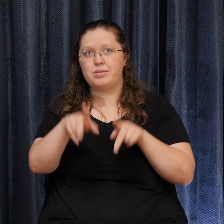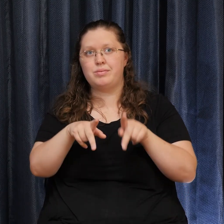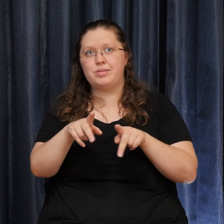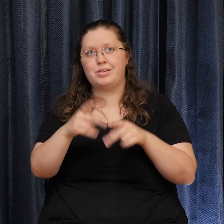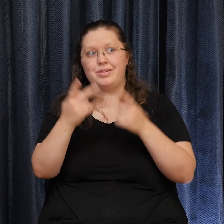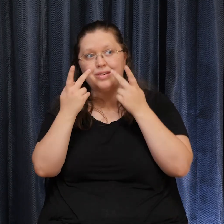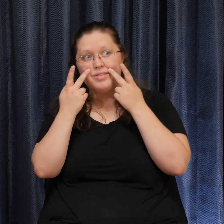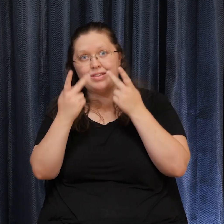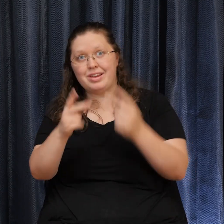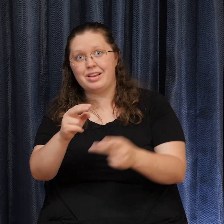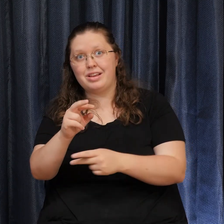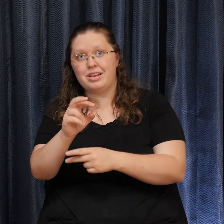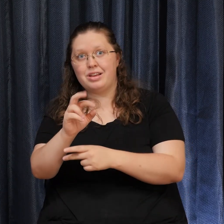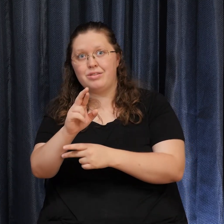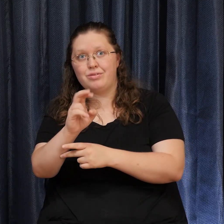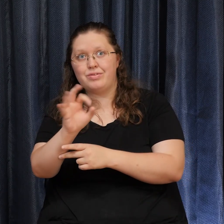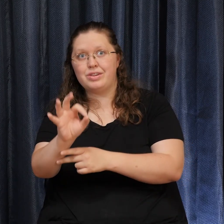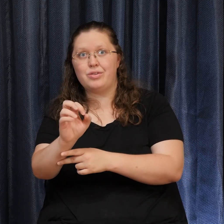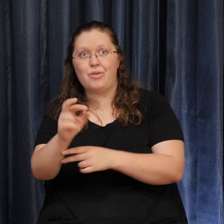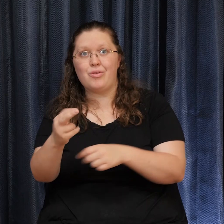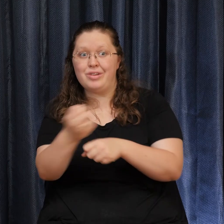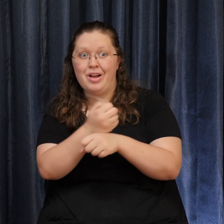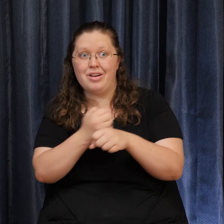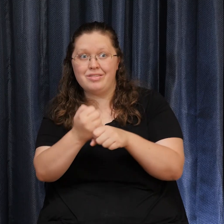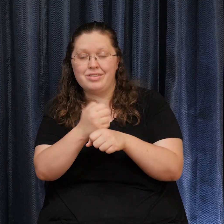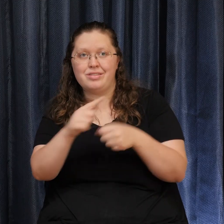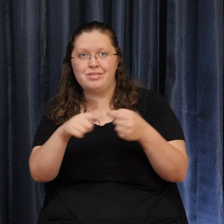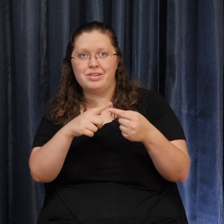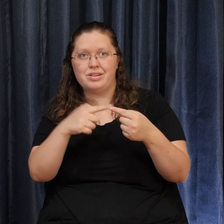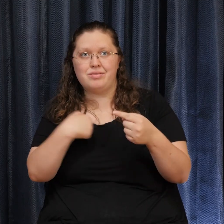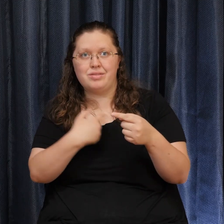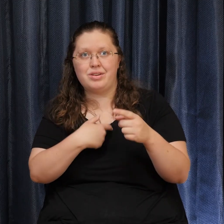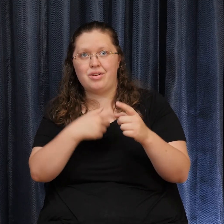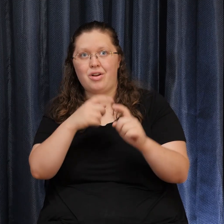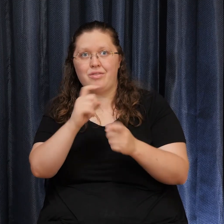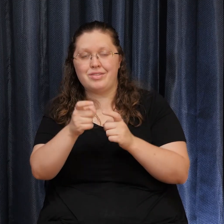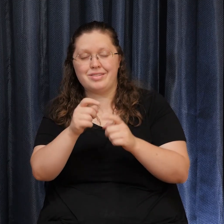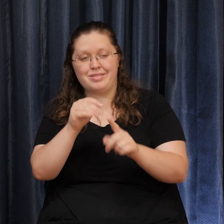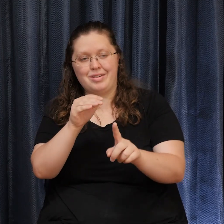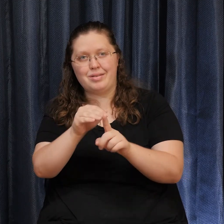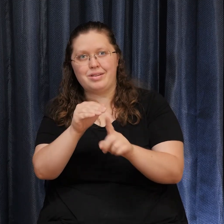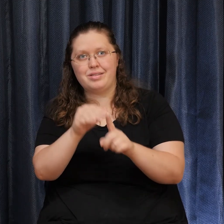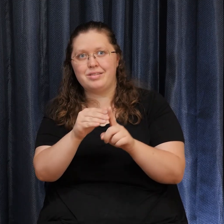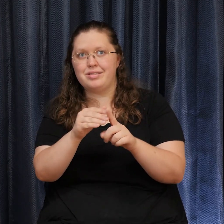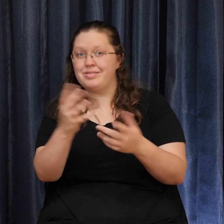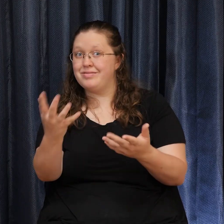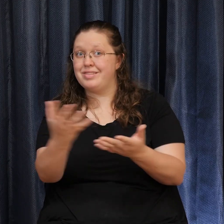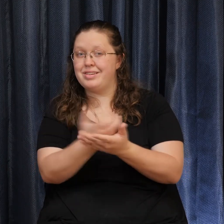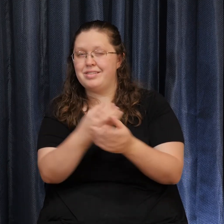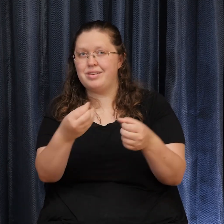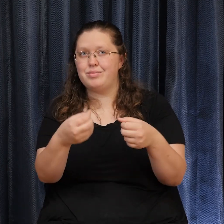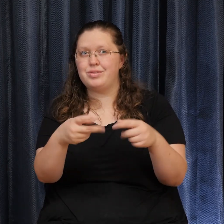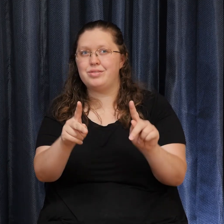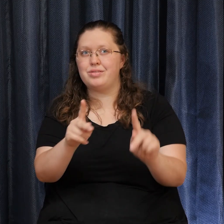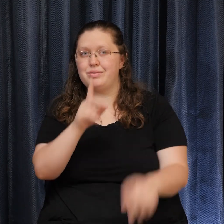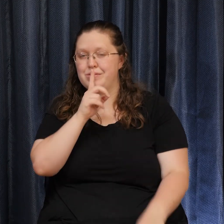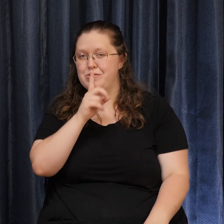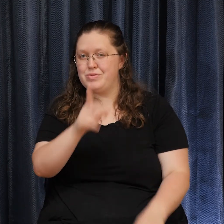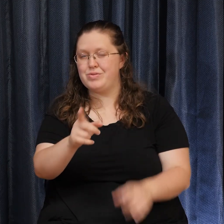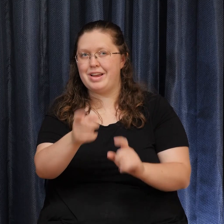coffee pot While we're doing the offering I wanna remind you To take that opportunity To be sure and give And thank you For